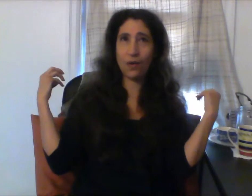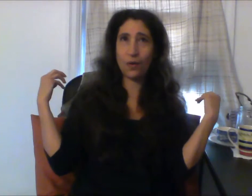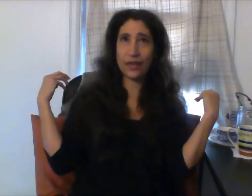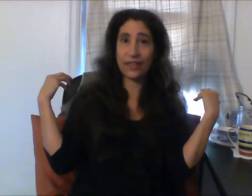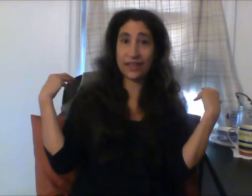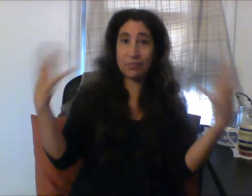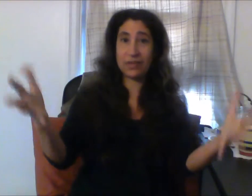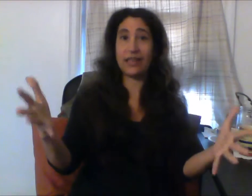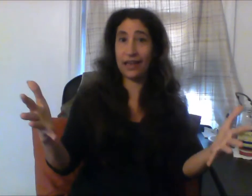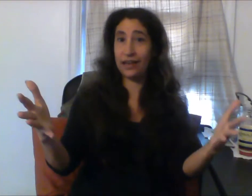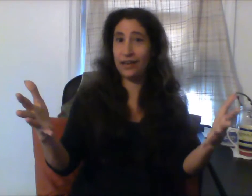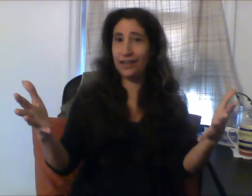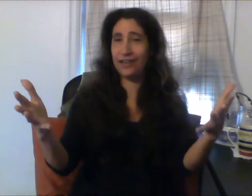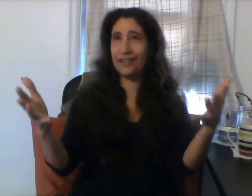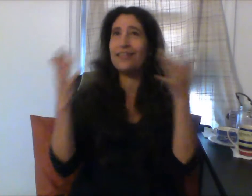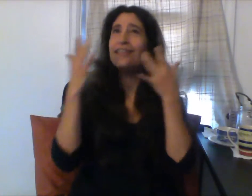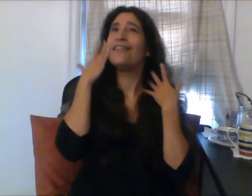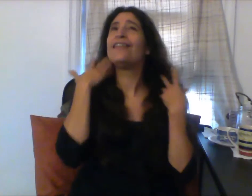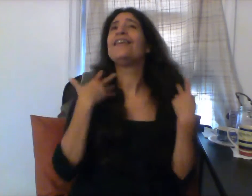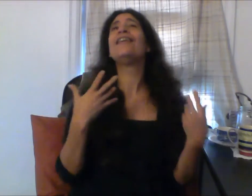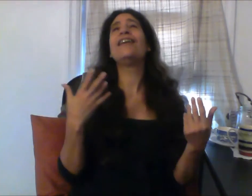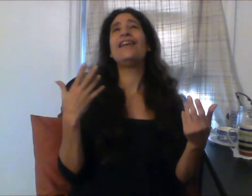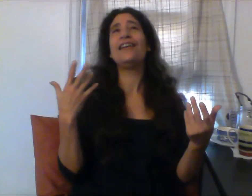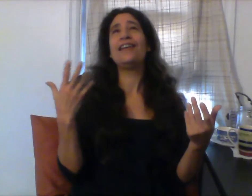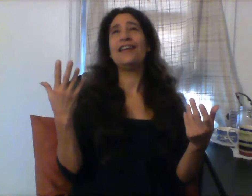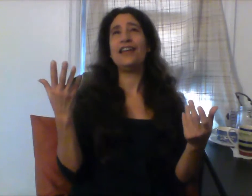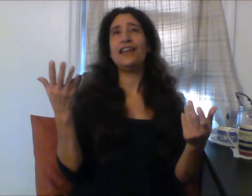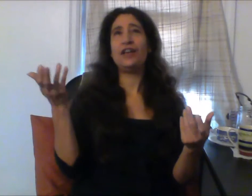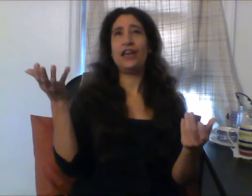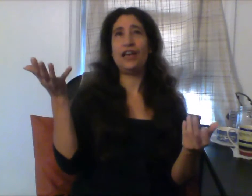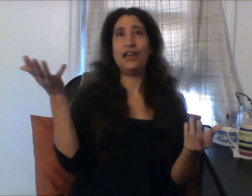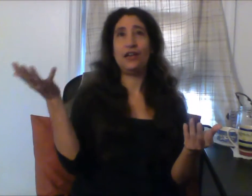things began, and, and